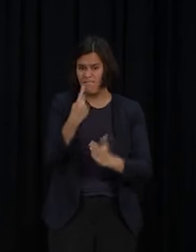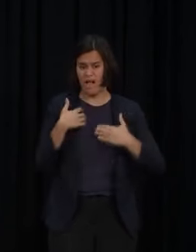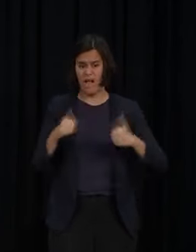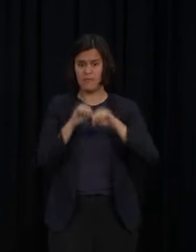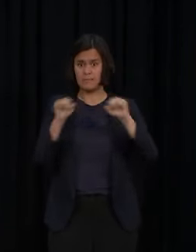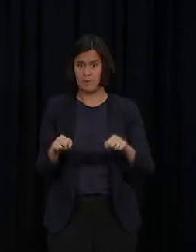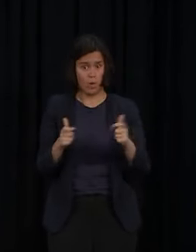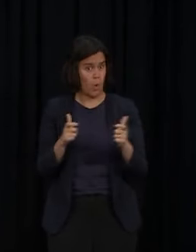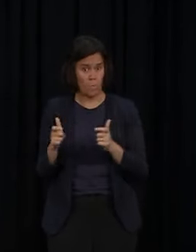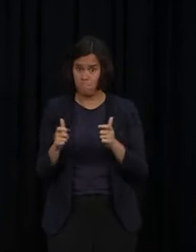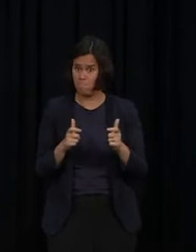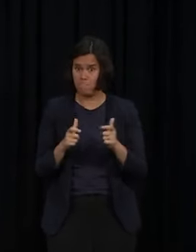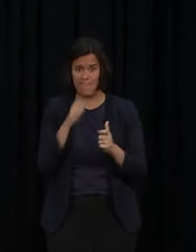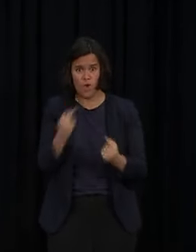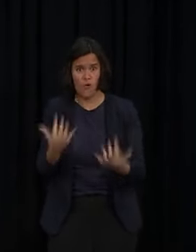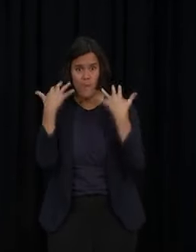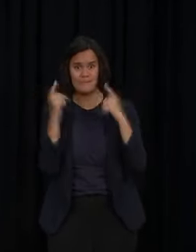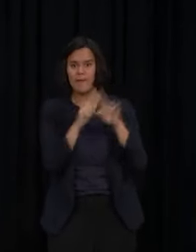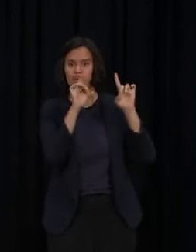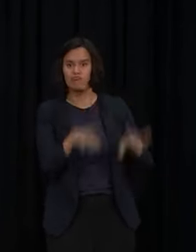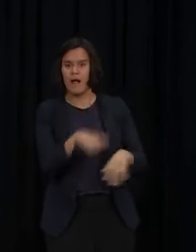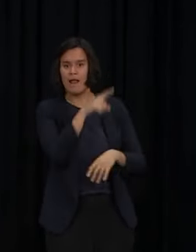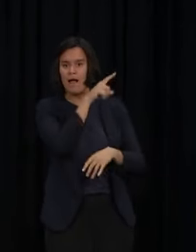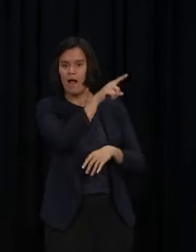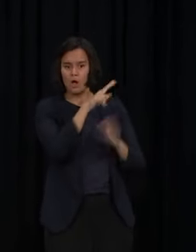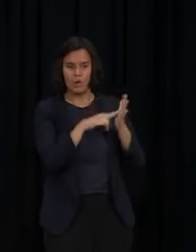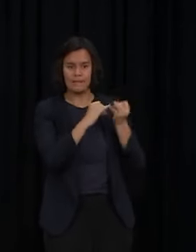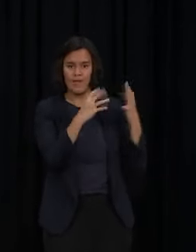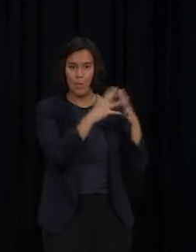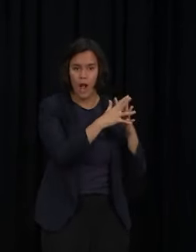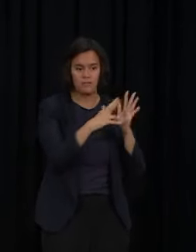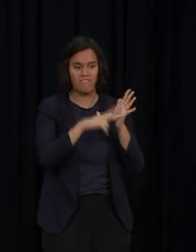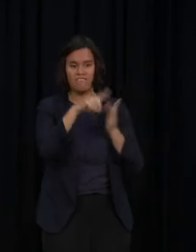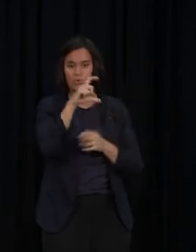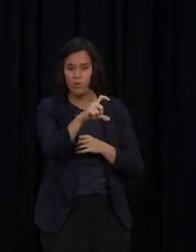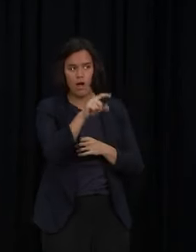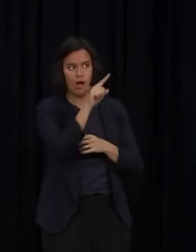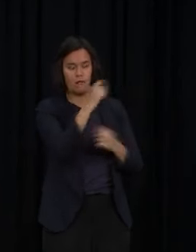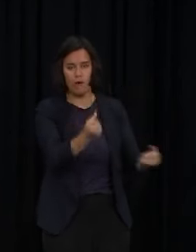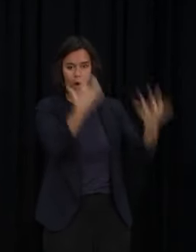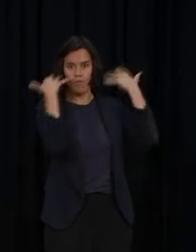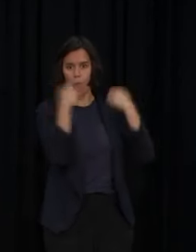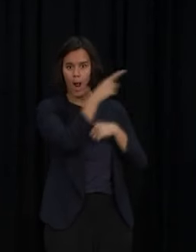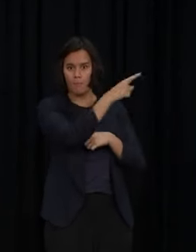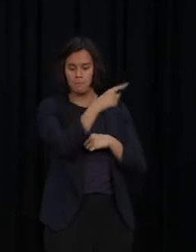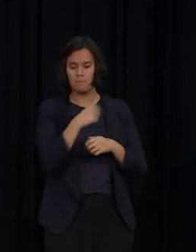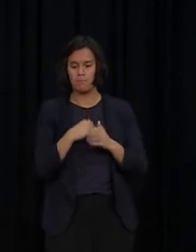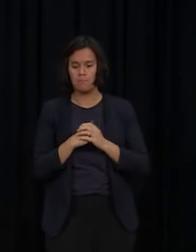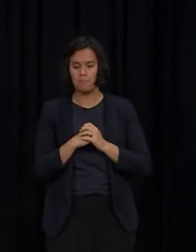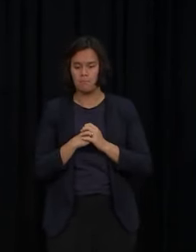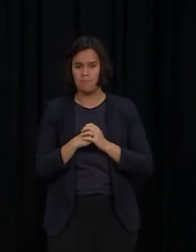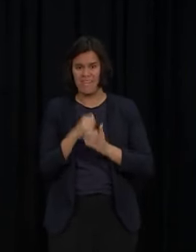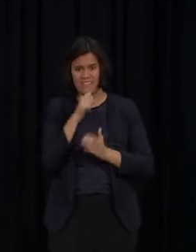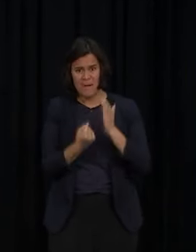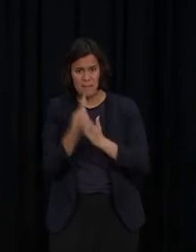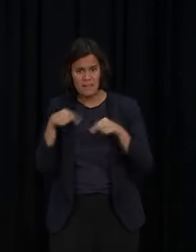even just in Australia, there's been quite an overwhelming in New South Wales and Victoria at times. How much would what happens with the health system, given we don't know